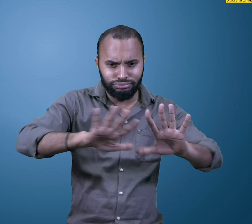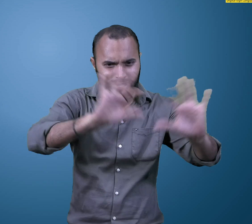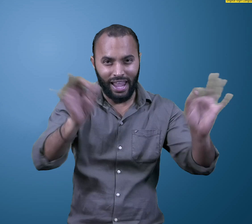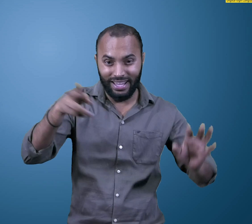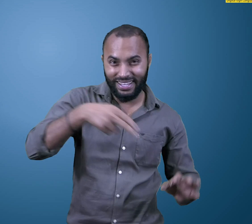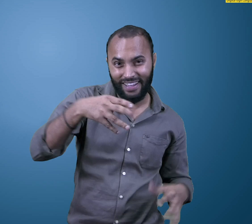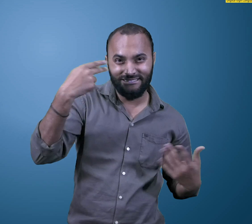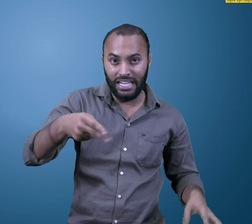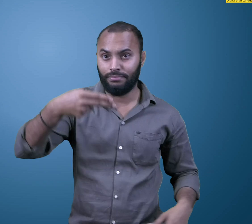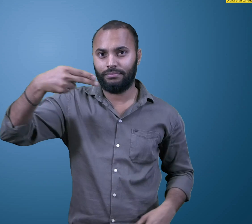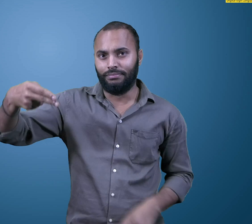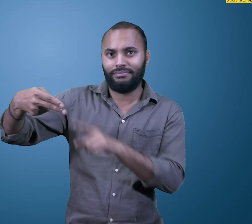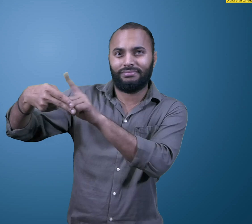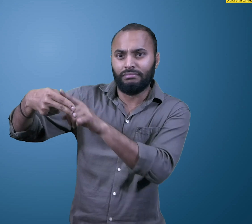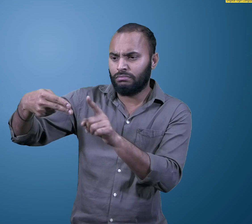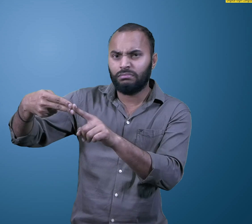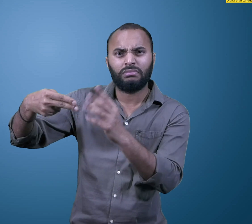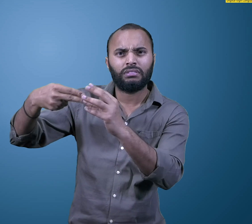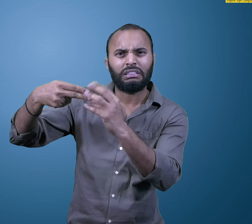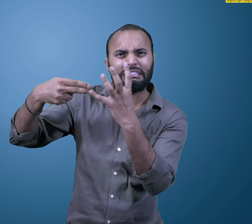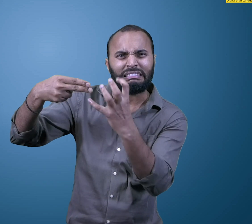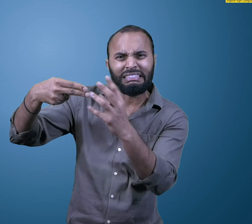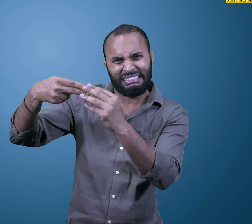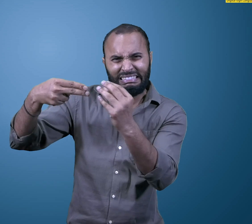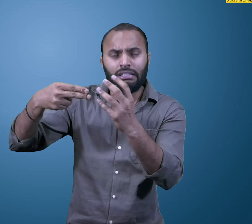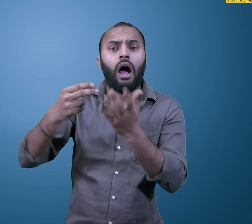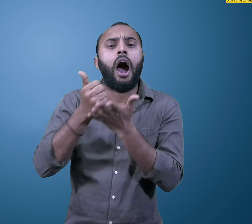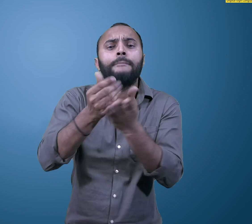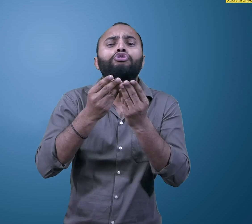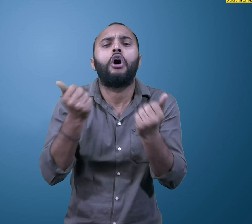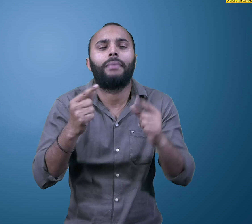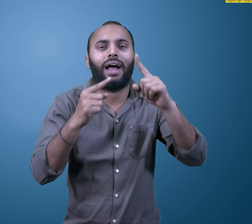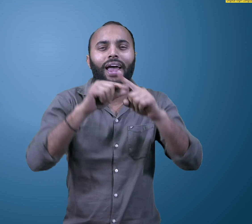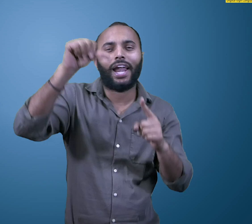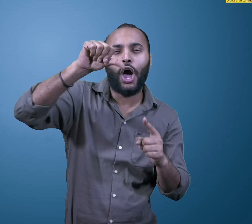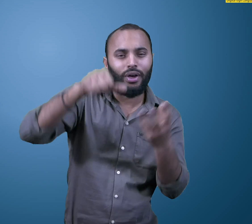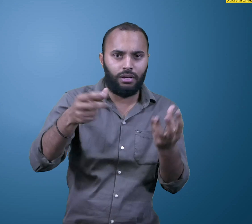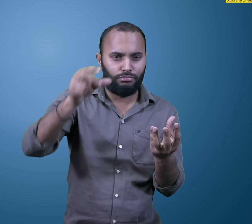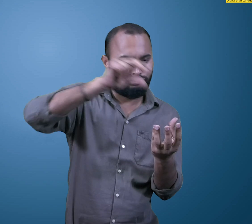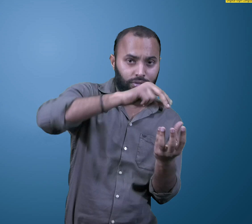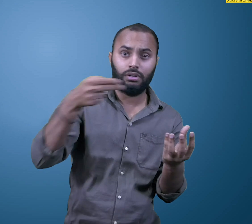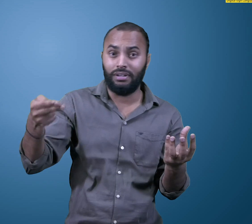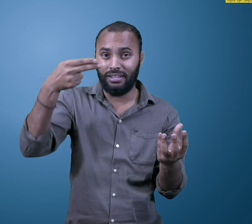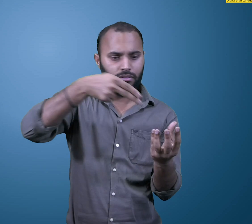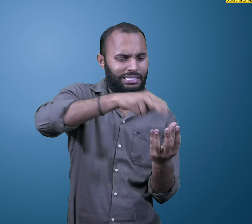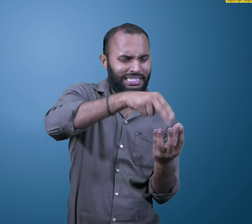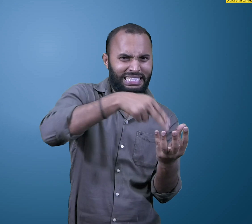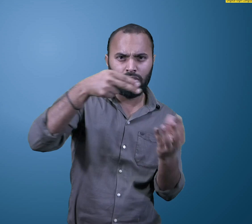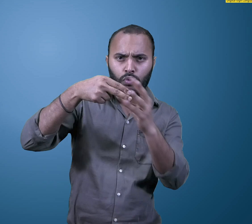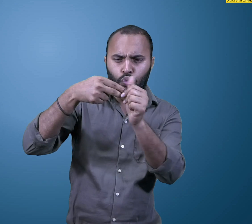Also, used for cleaning oil brushes by dipping them into the turpentine. For